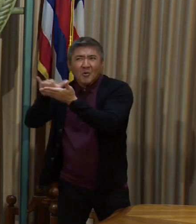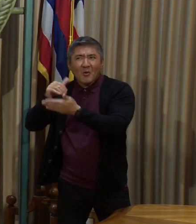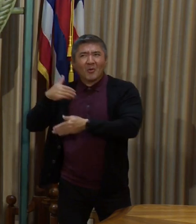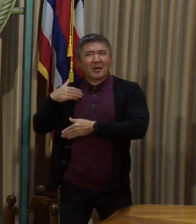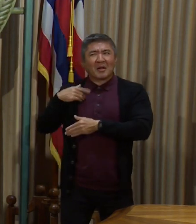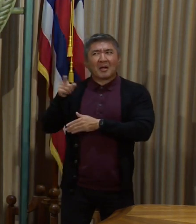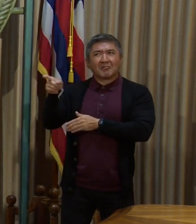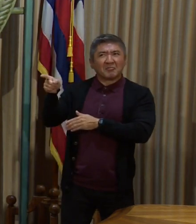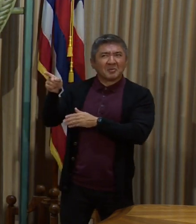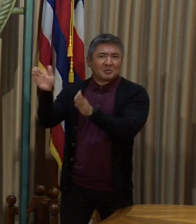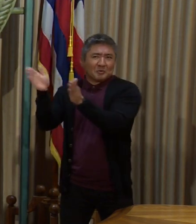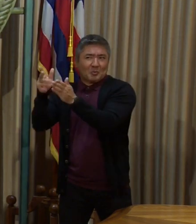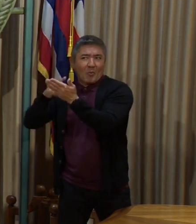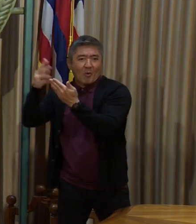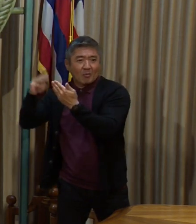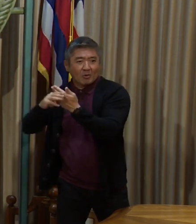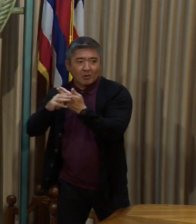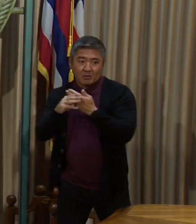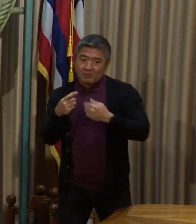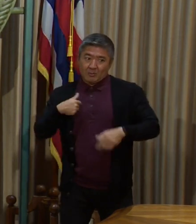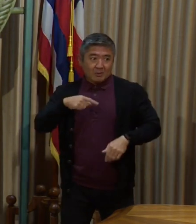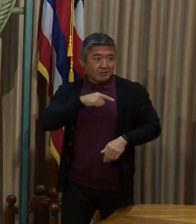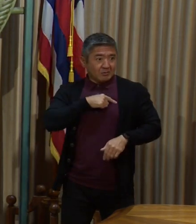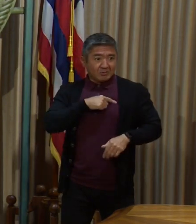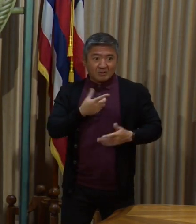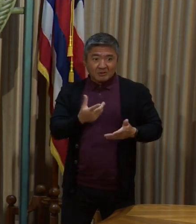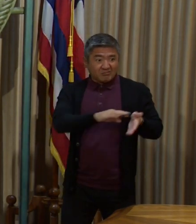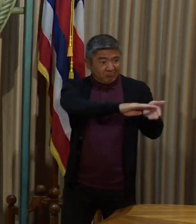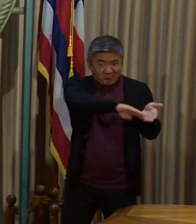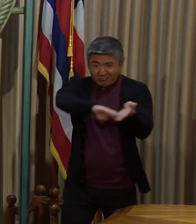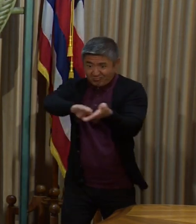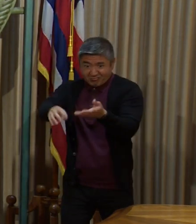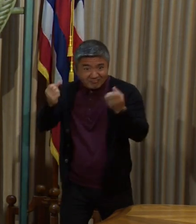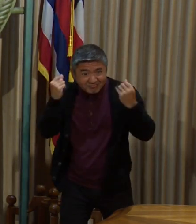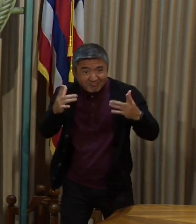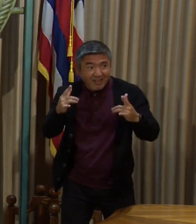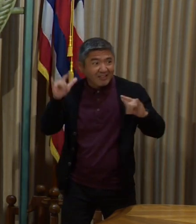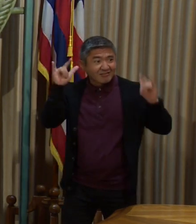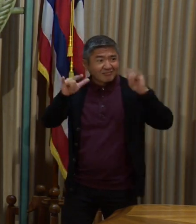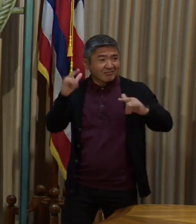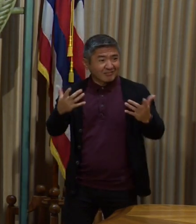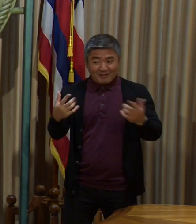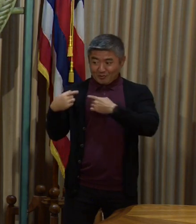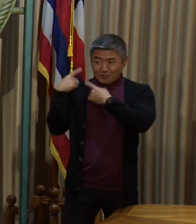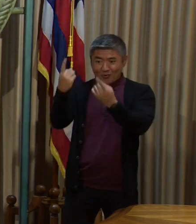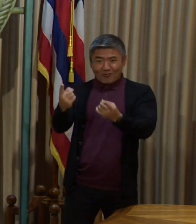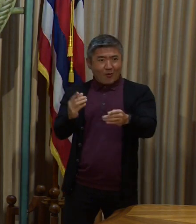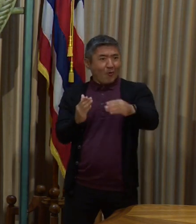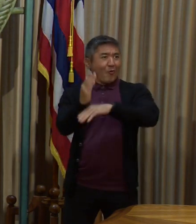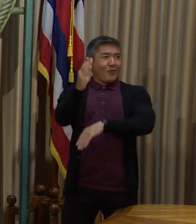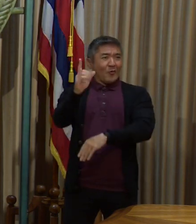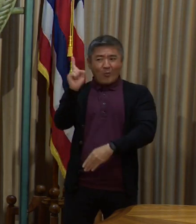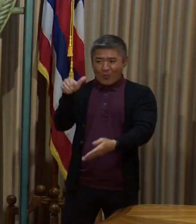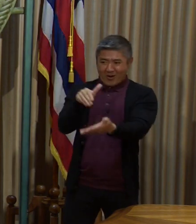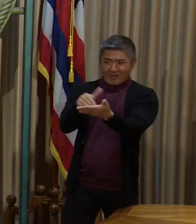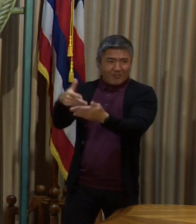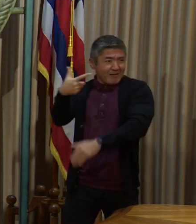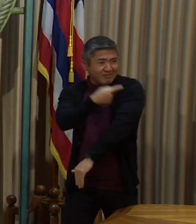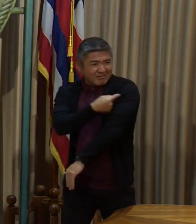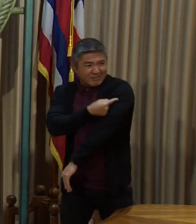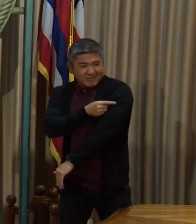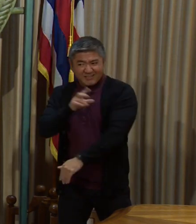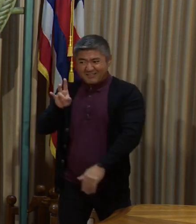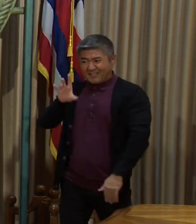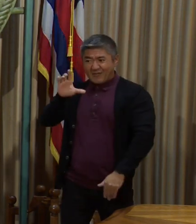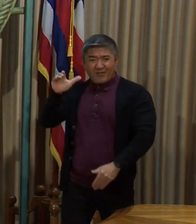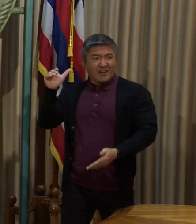used for a lot of travelers up to, well, as you saw earlier, we've given a million shots and several hundred thousand people are fully vaccinated